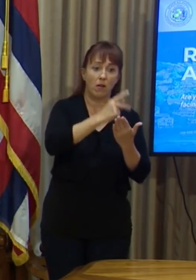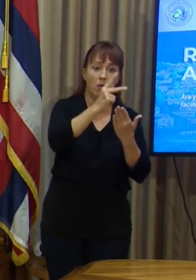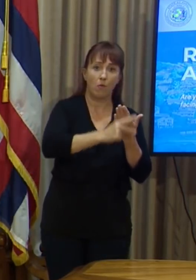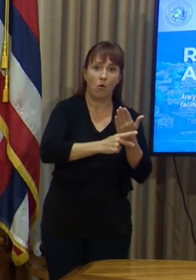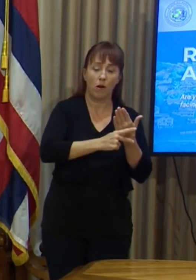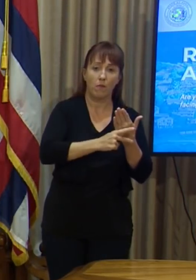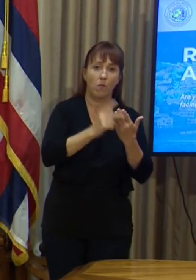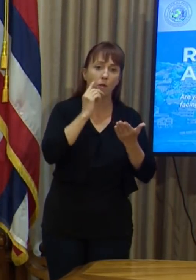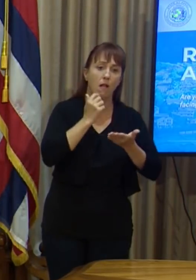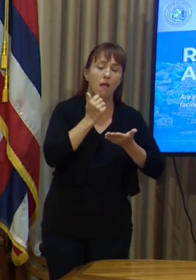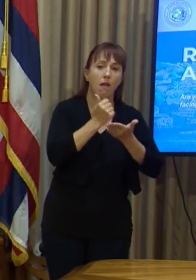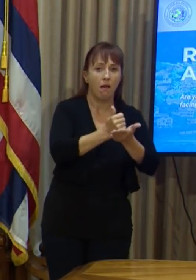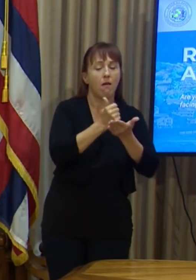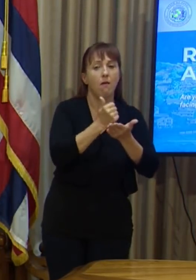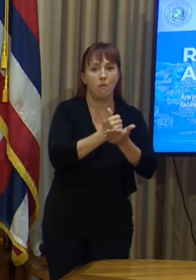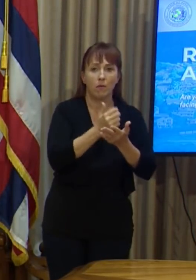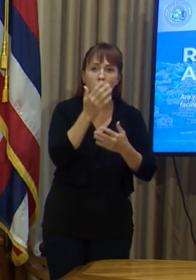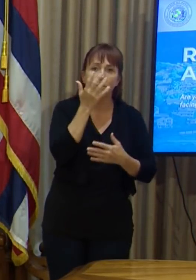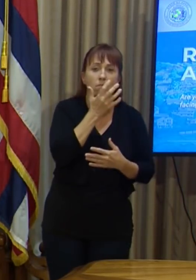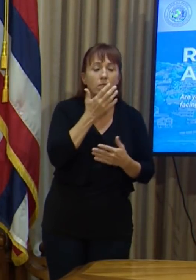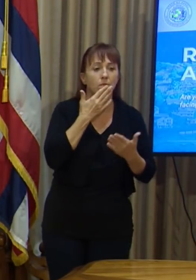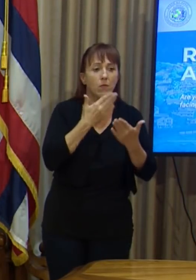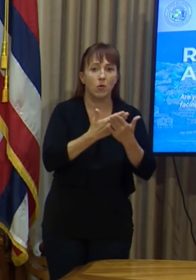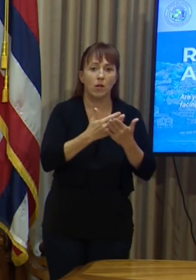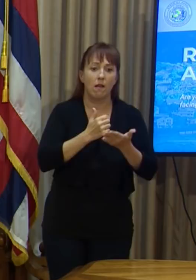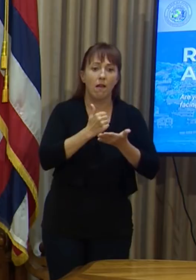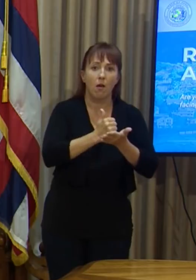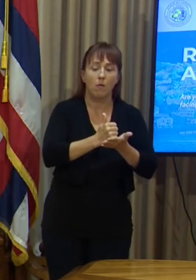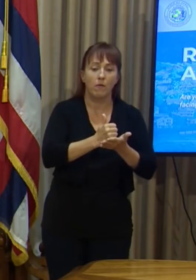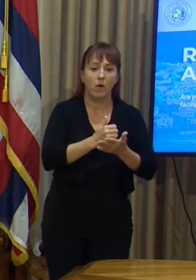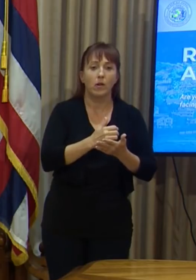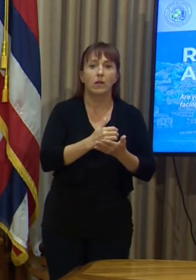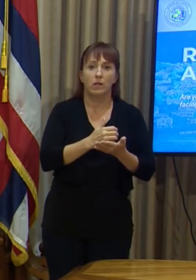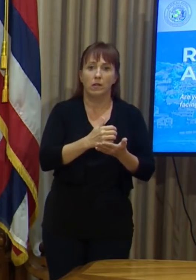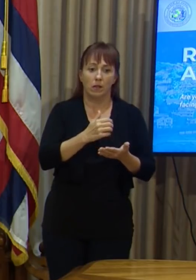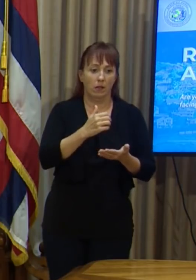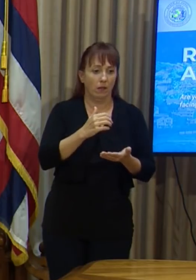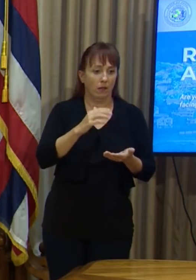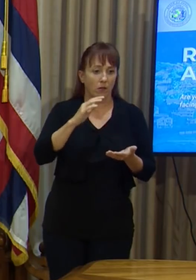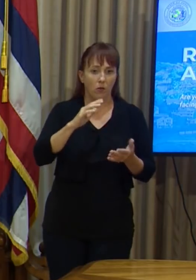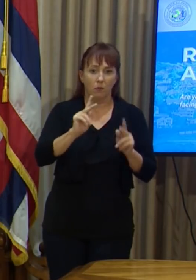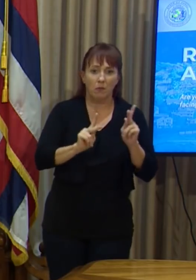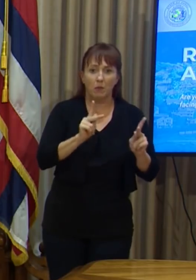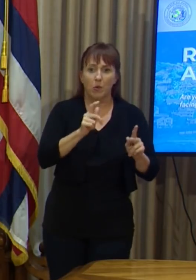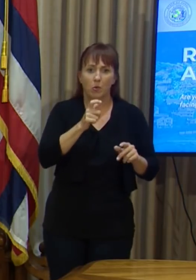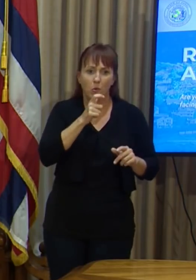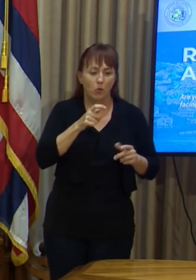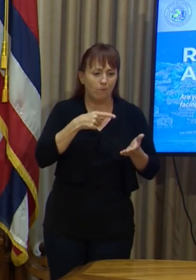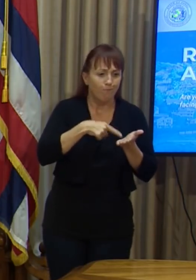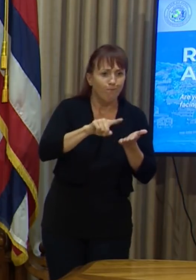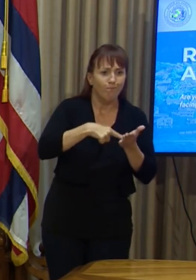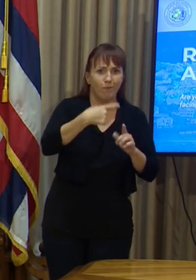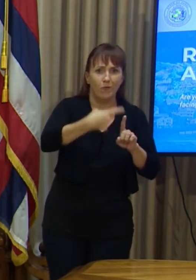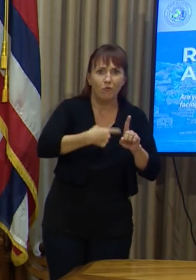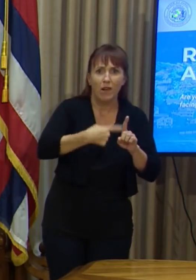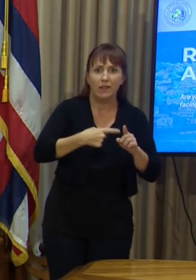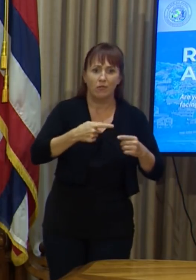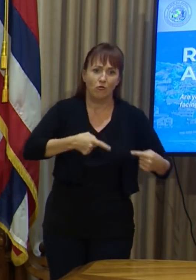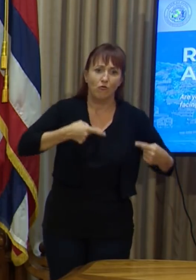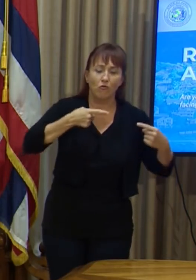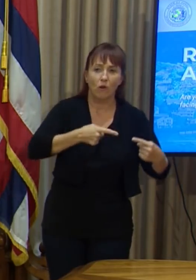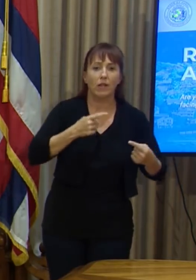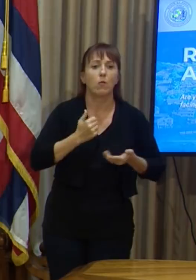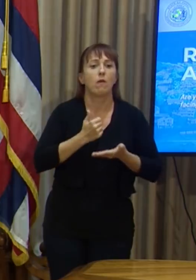be much needed will be a much needed reprieve for Hawaii households trying to make ends meet during this